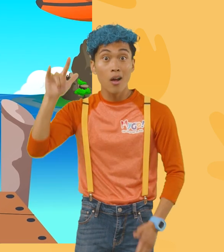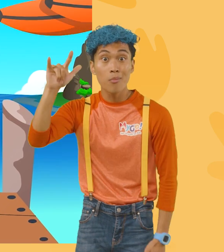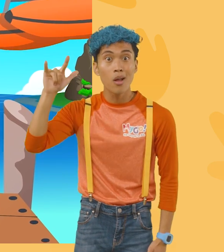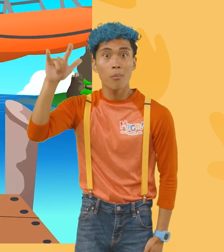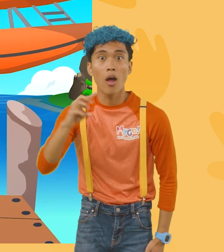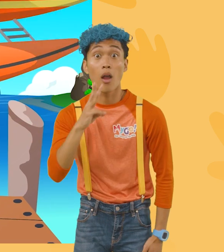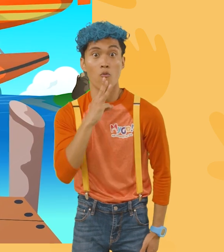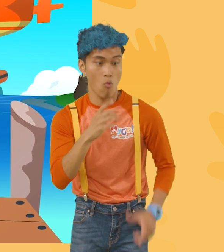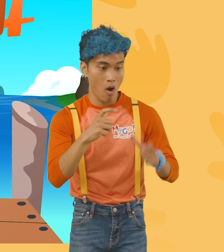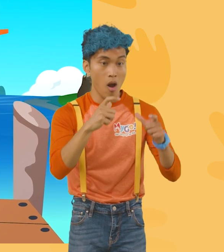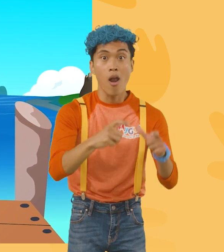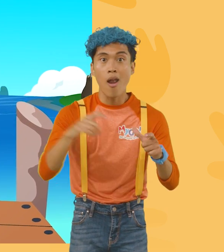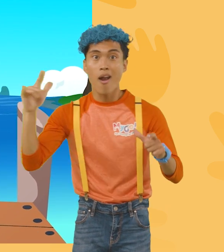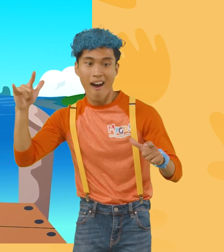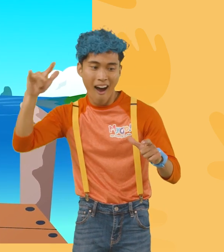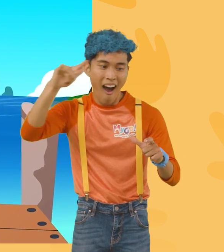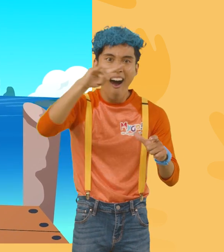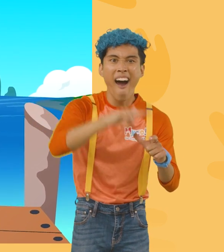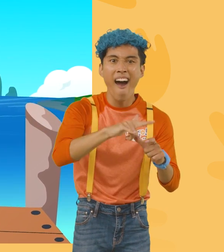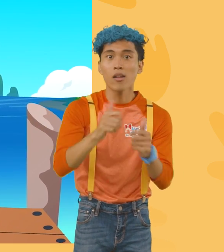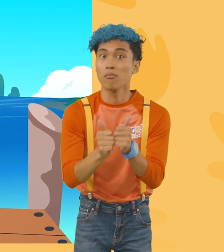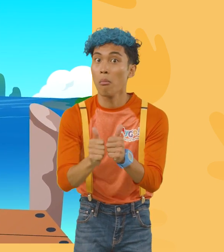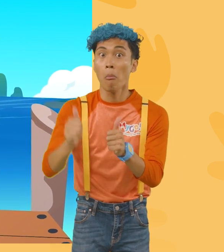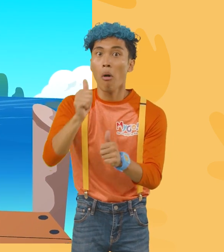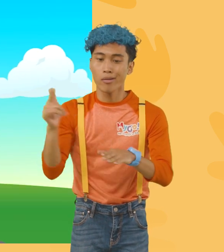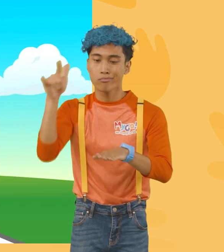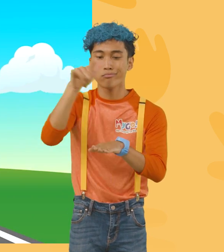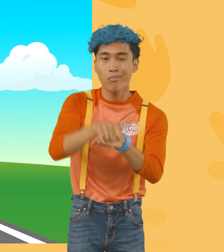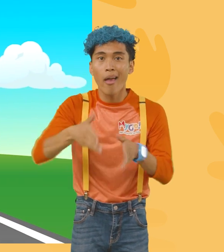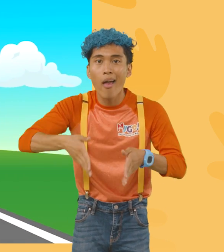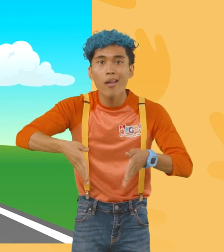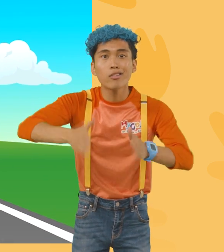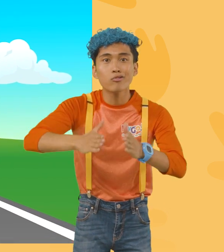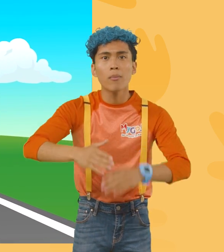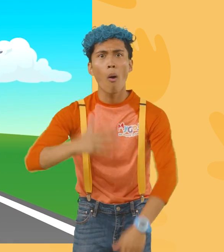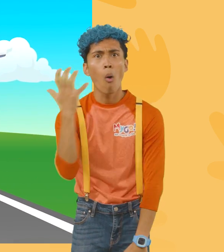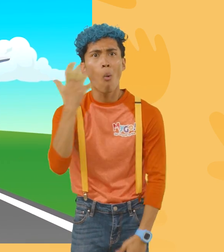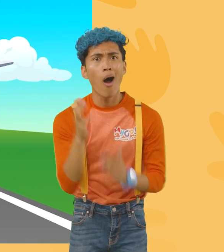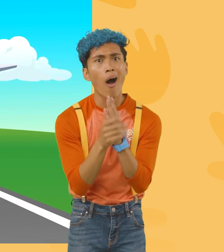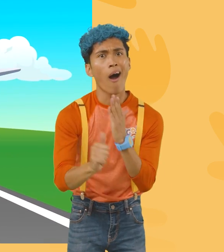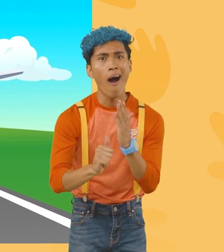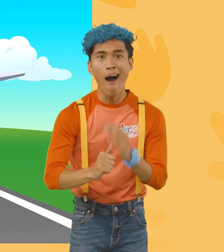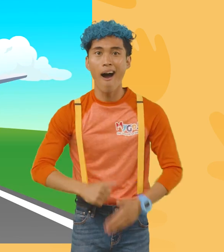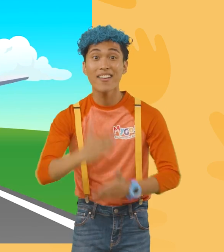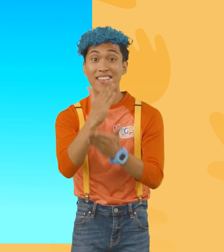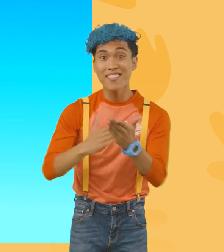airplanes can land on water. But most land on landing strips. So versatile! Some